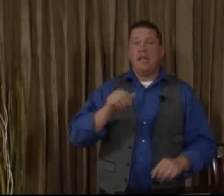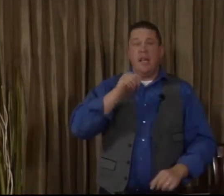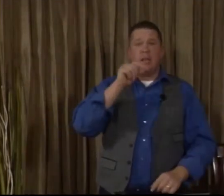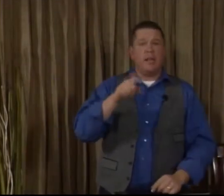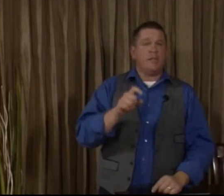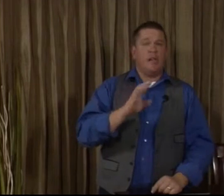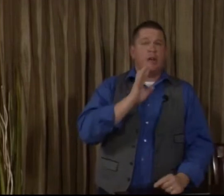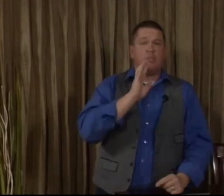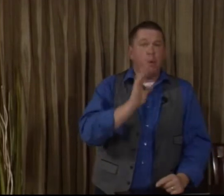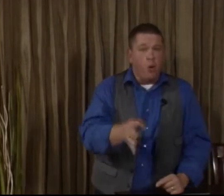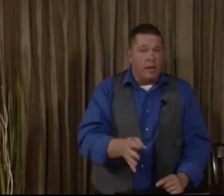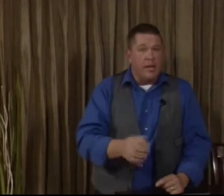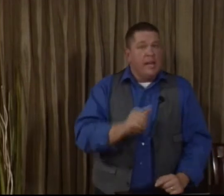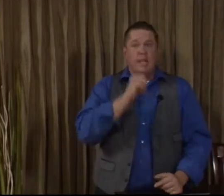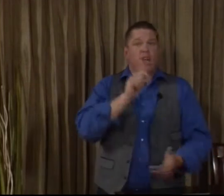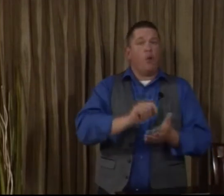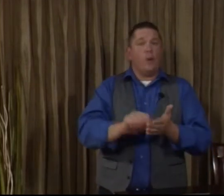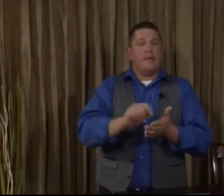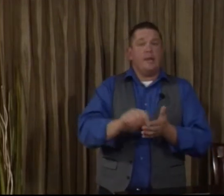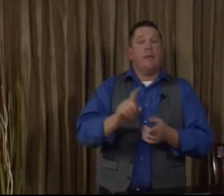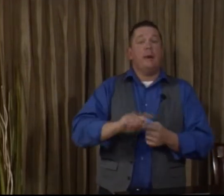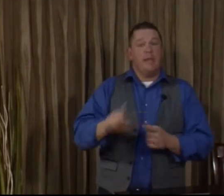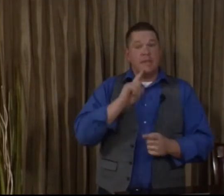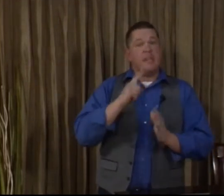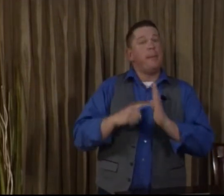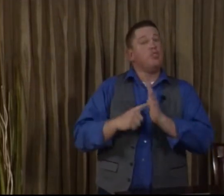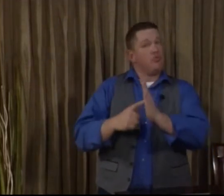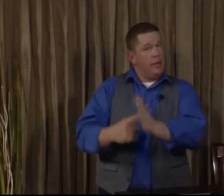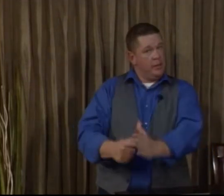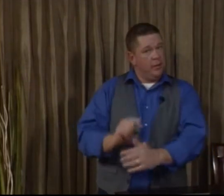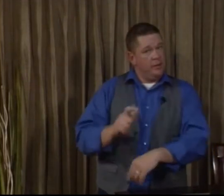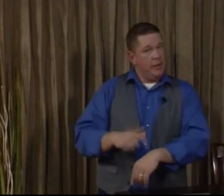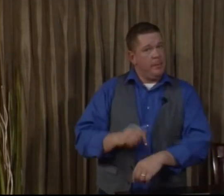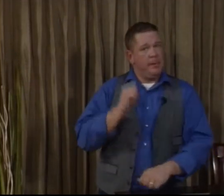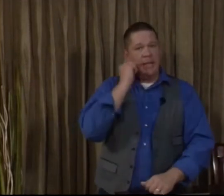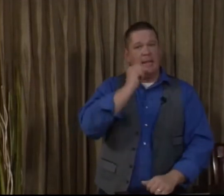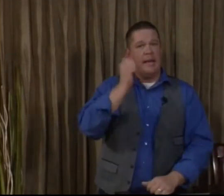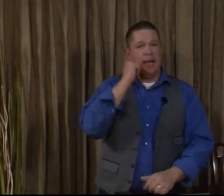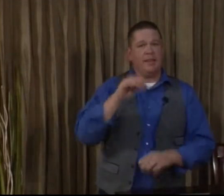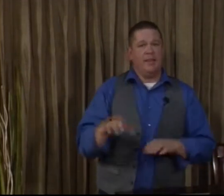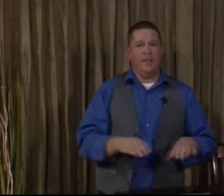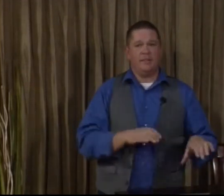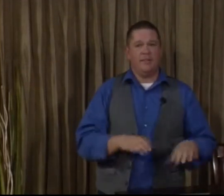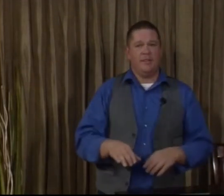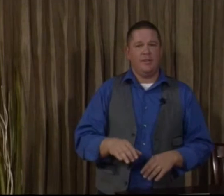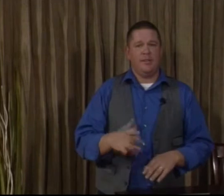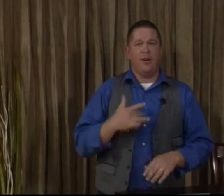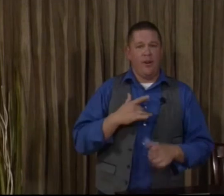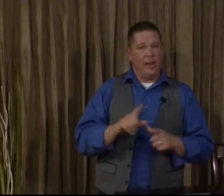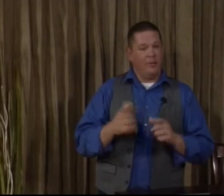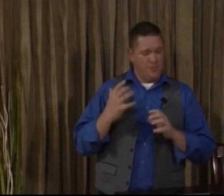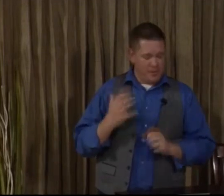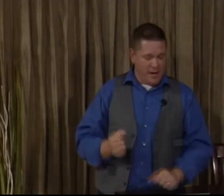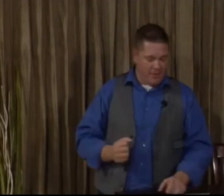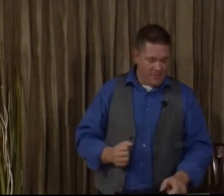It's not necessarily spoken. It's not written, but it is demonstrated all the time in day-to-day activities. Heart language is powerful.